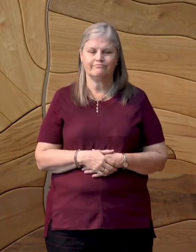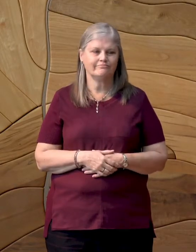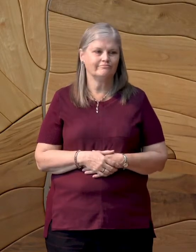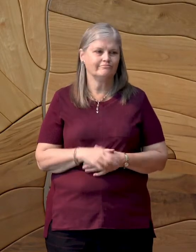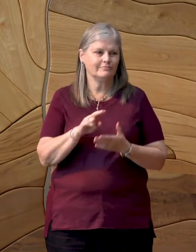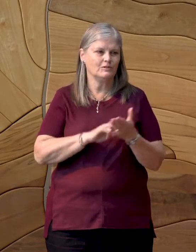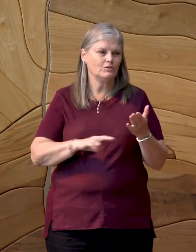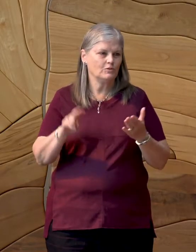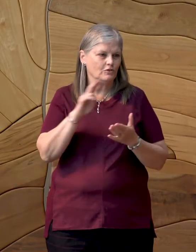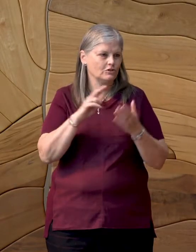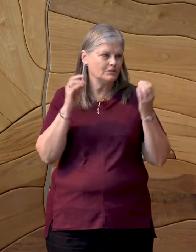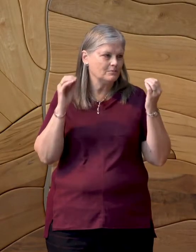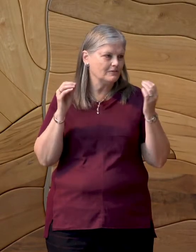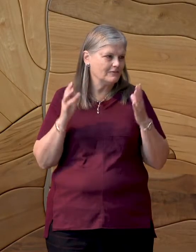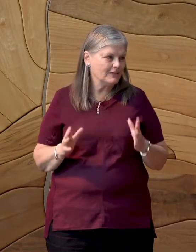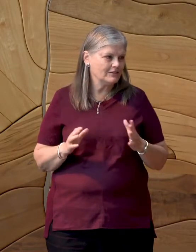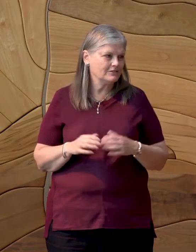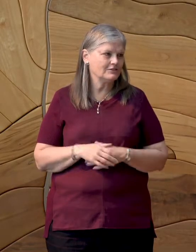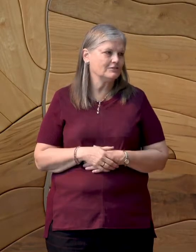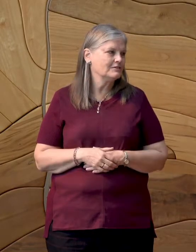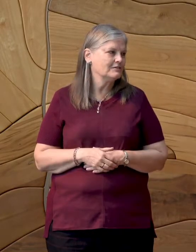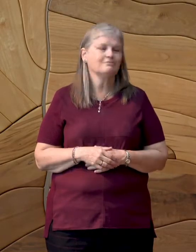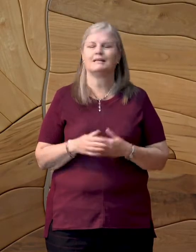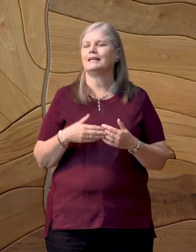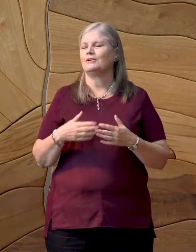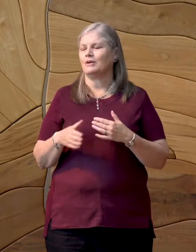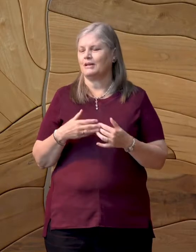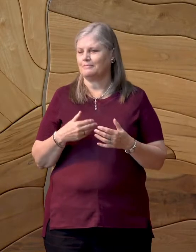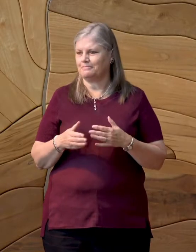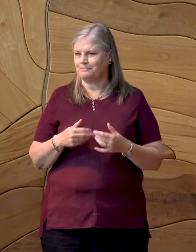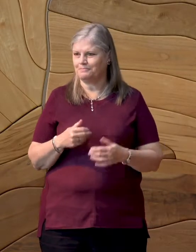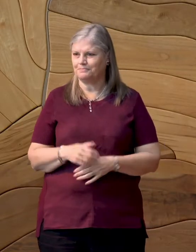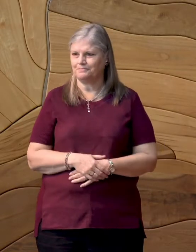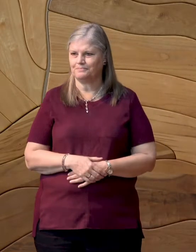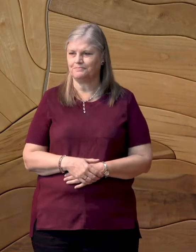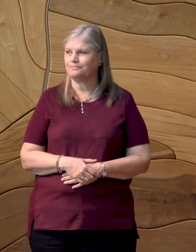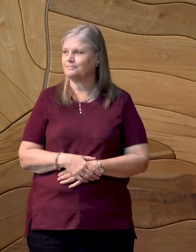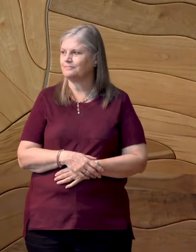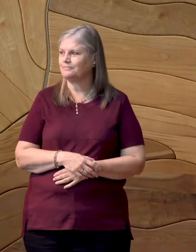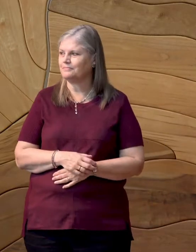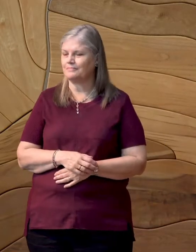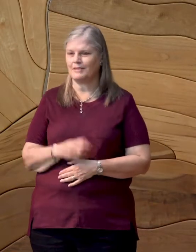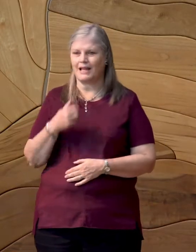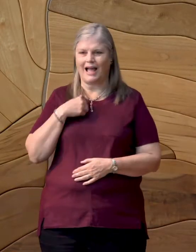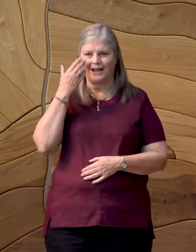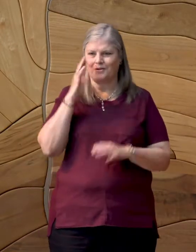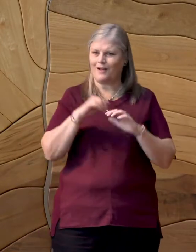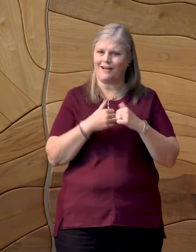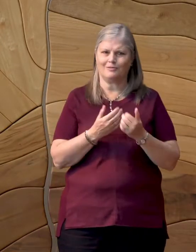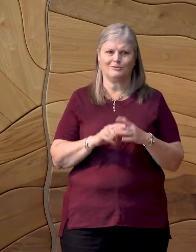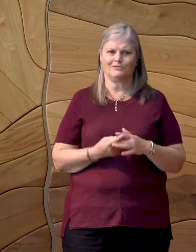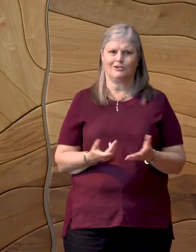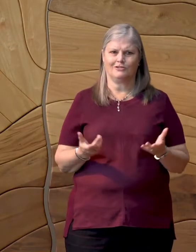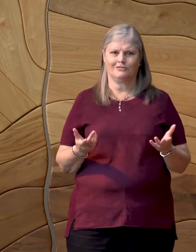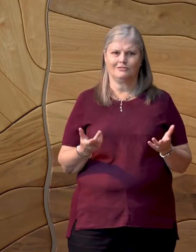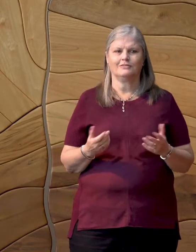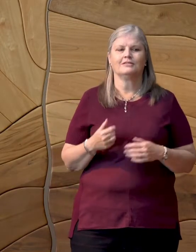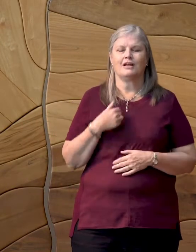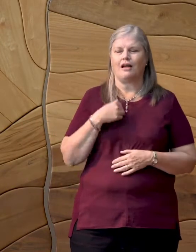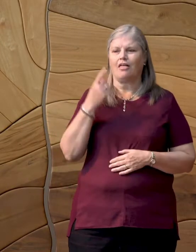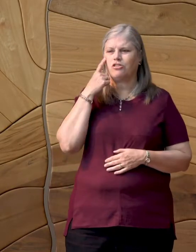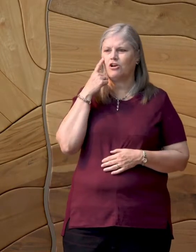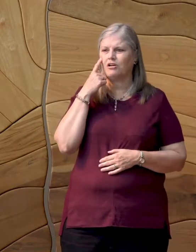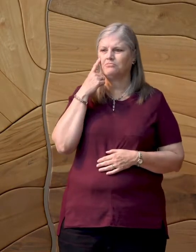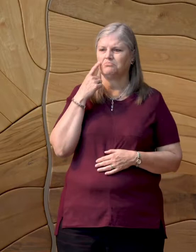University professors of various kinds. Anyway, I didn't know how to get started. So I